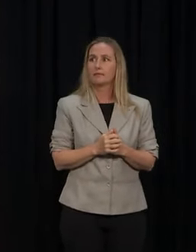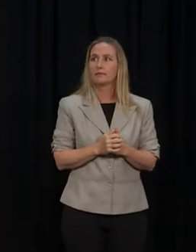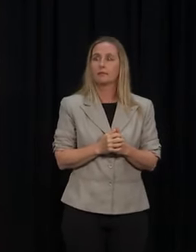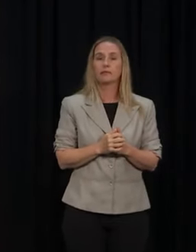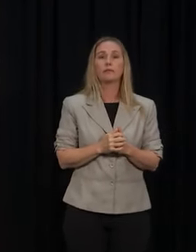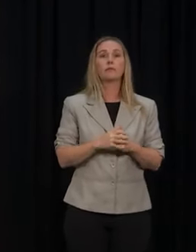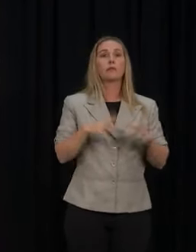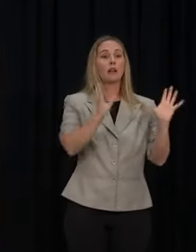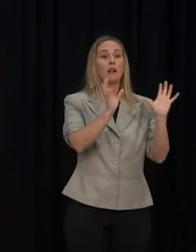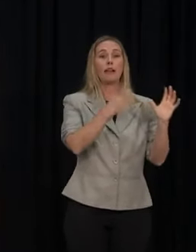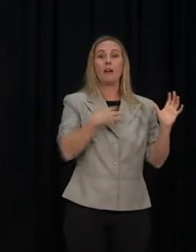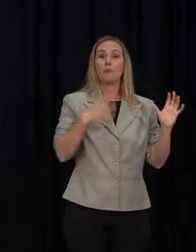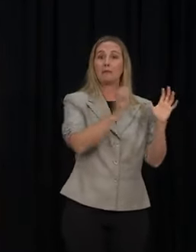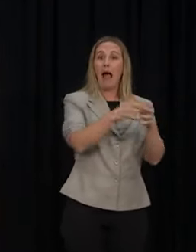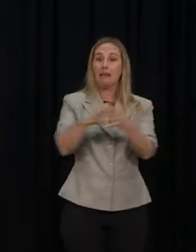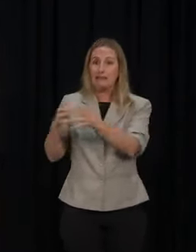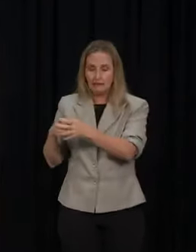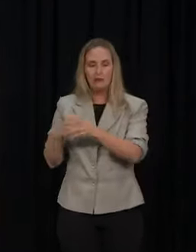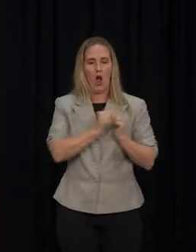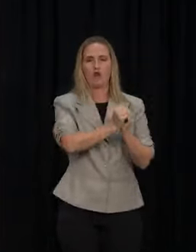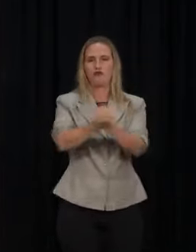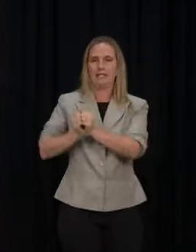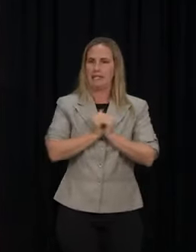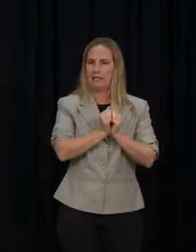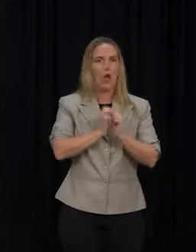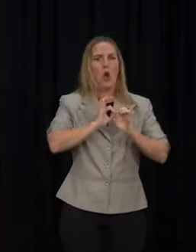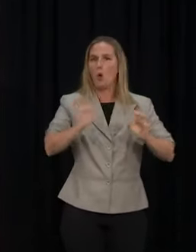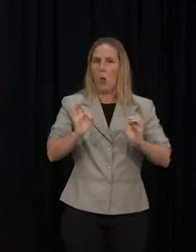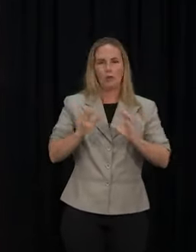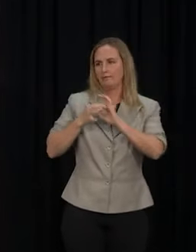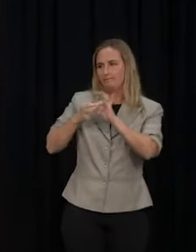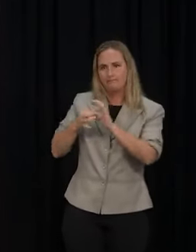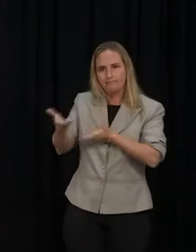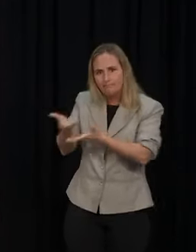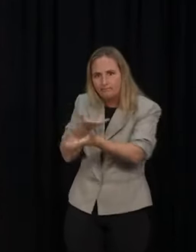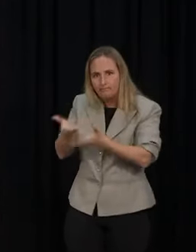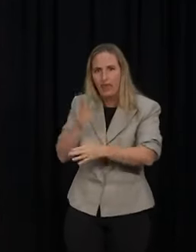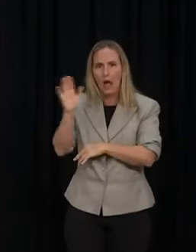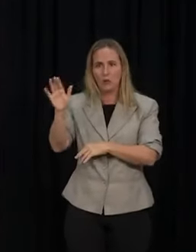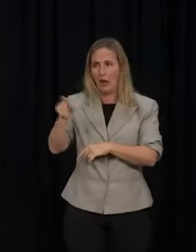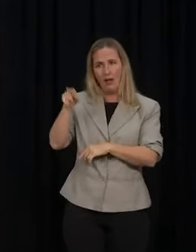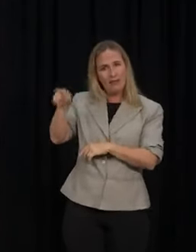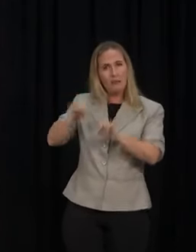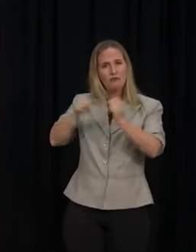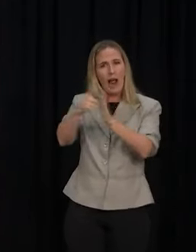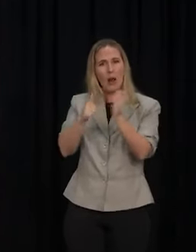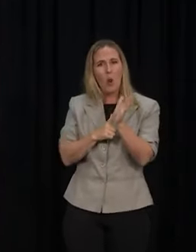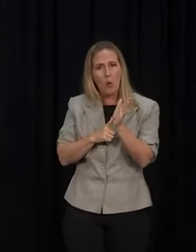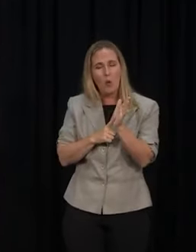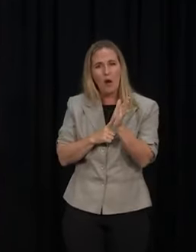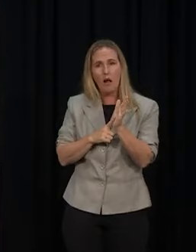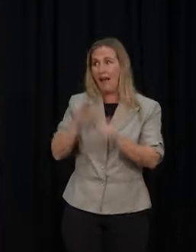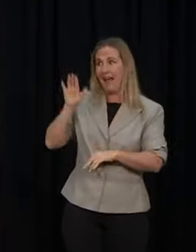so, that none of us would engage with what is ultimately illegal activity outside that borders on and